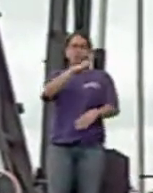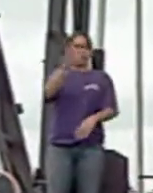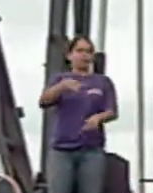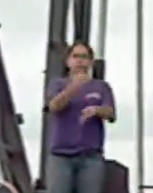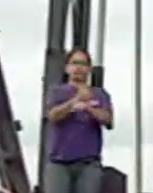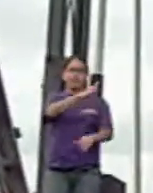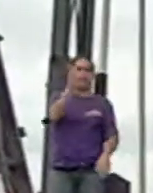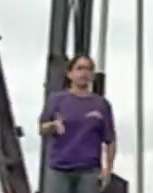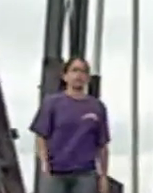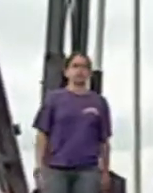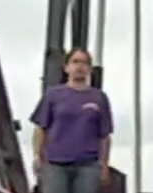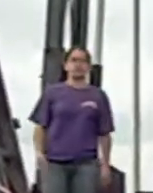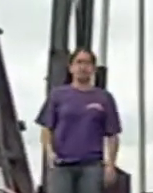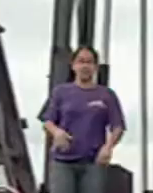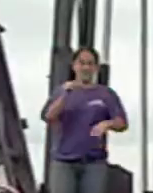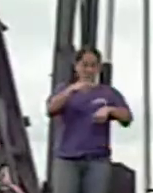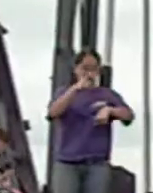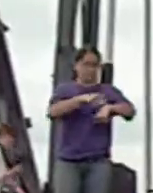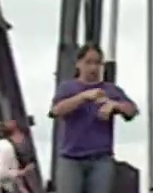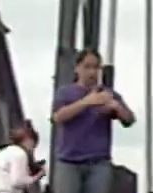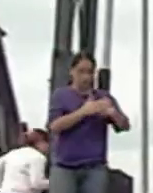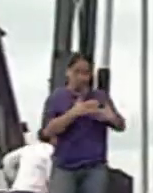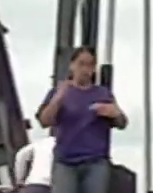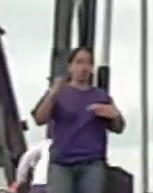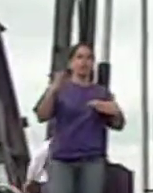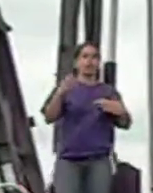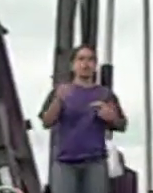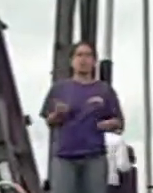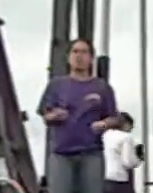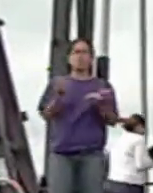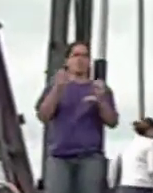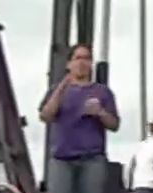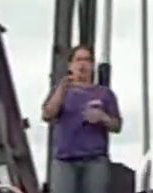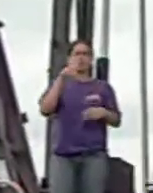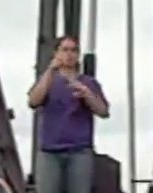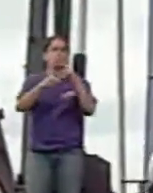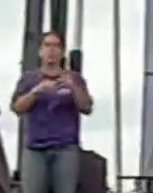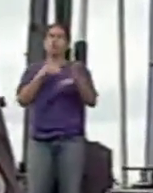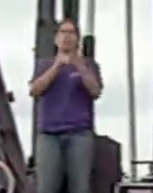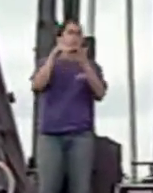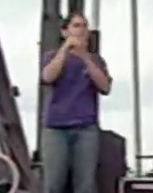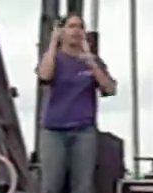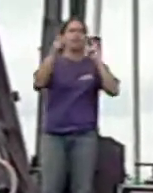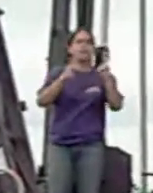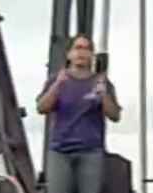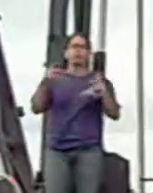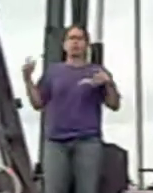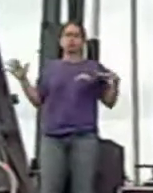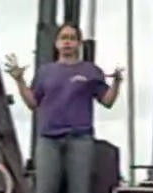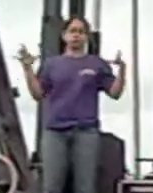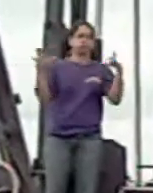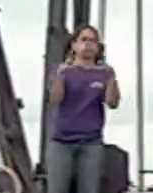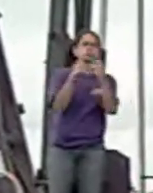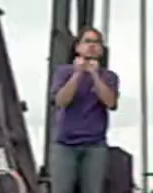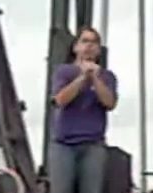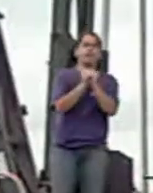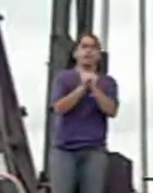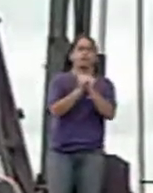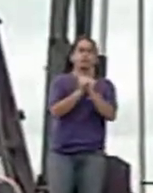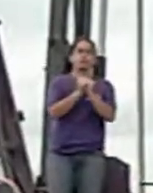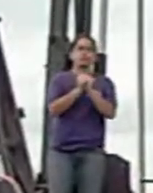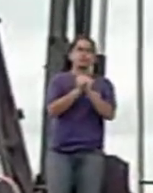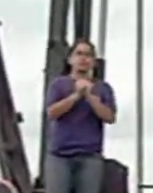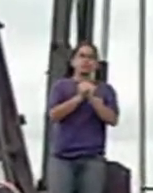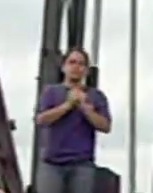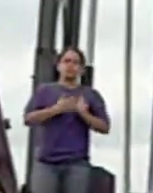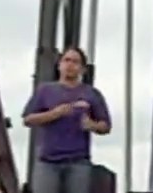Since that time, hundreds of people, thousands of people, have come together in a passionate